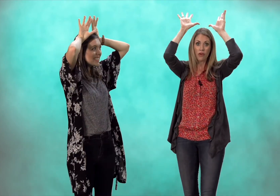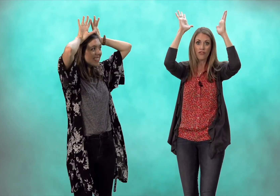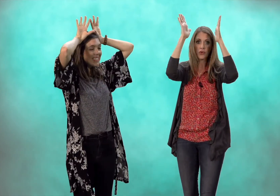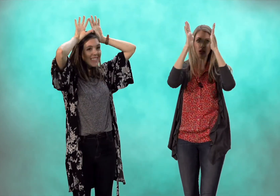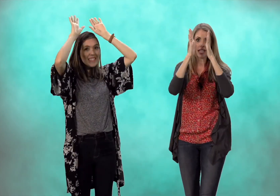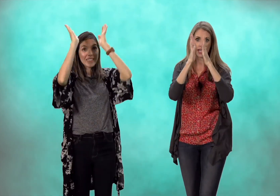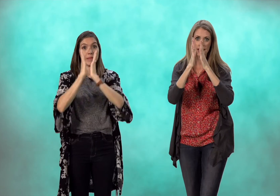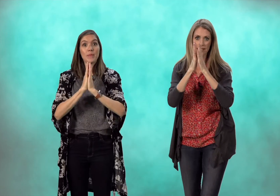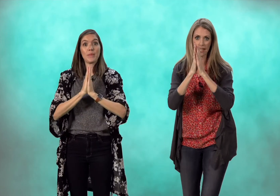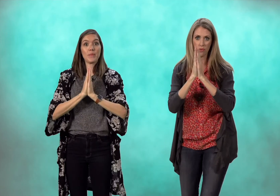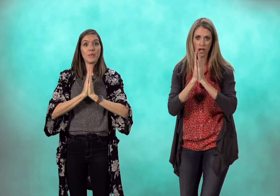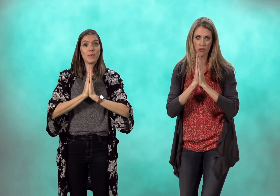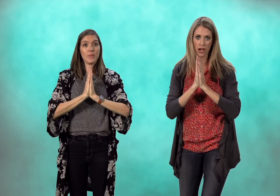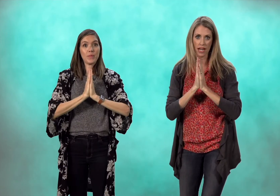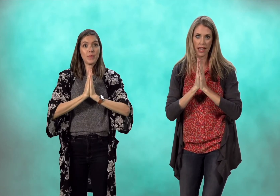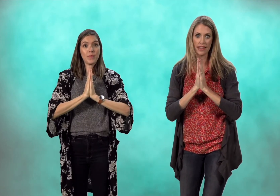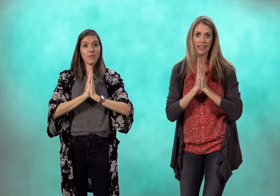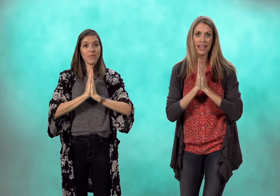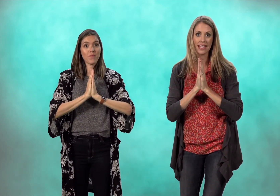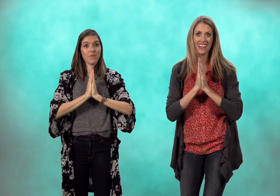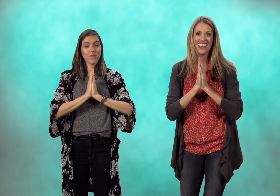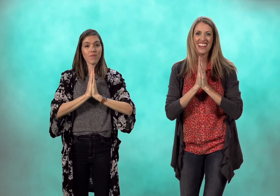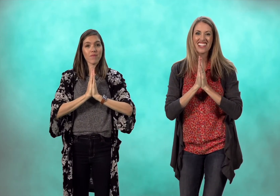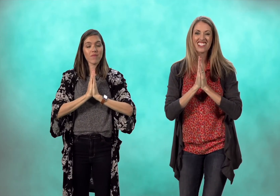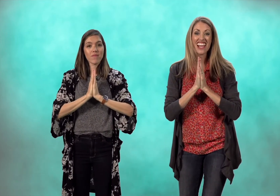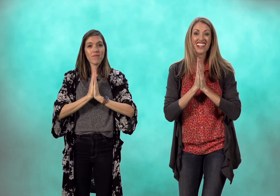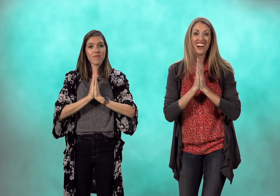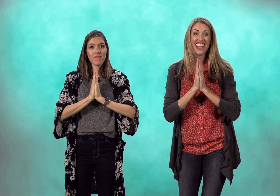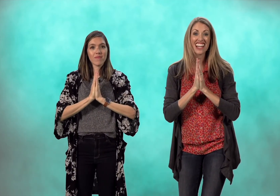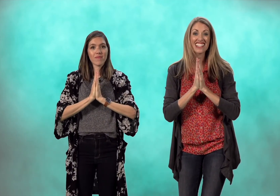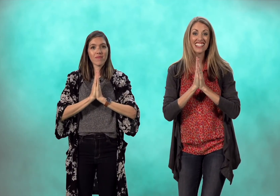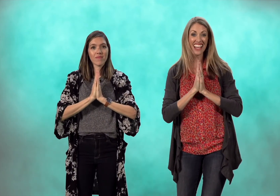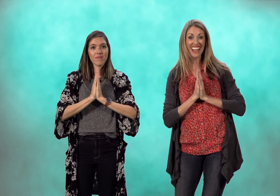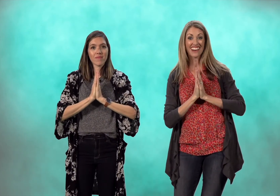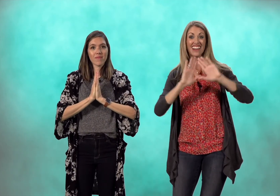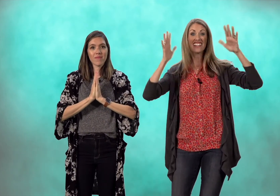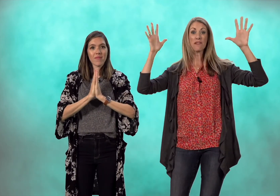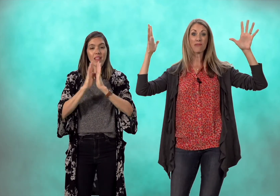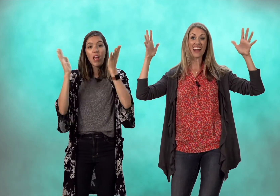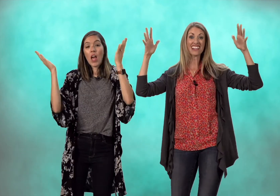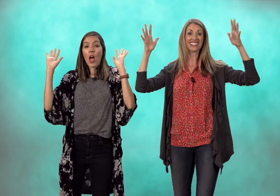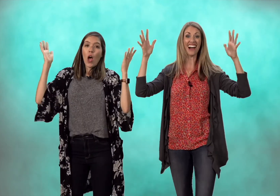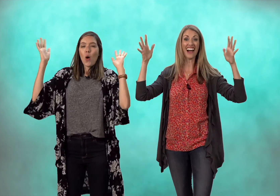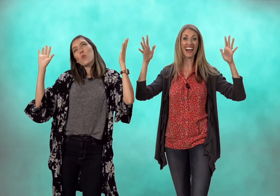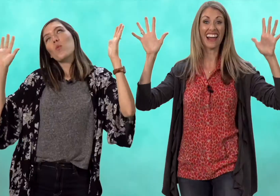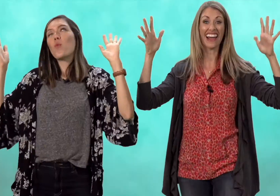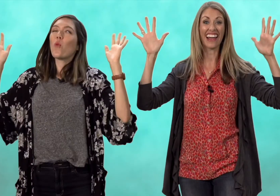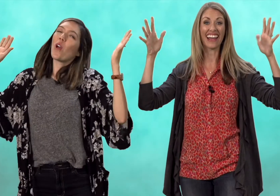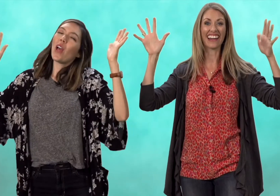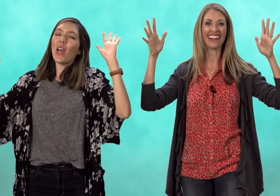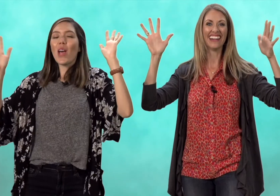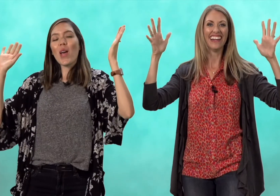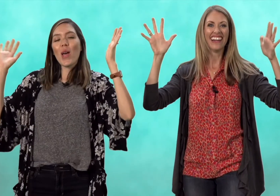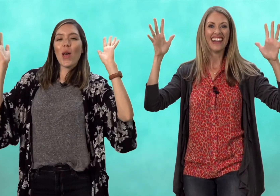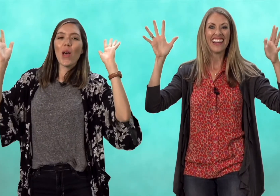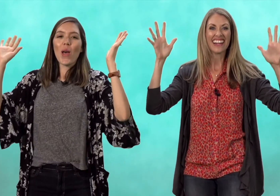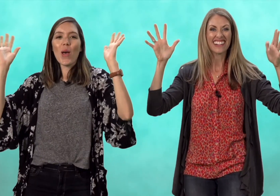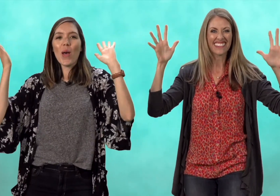fold our hands like we are praying and then shake our hands in the air to praise god great